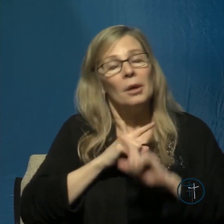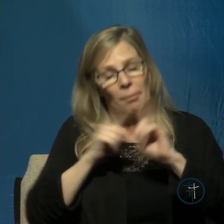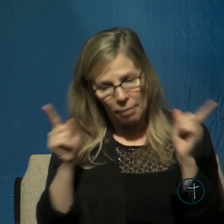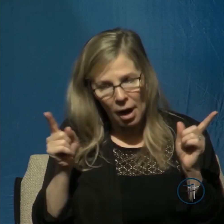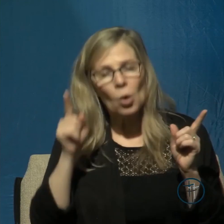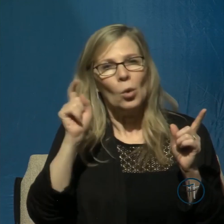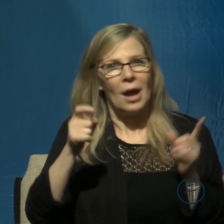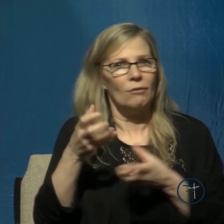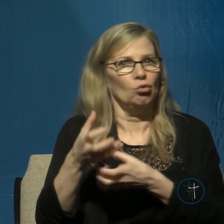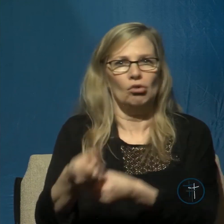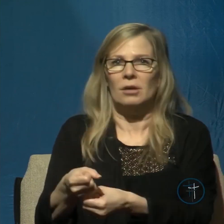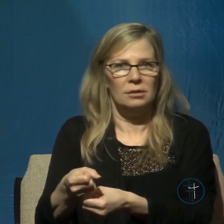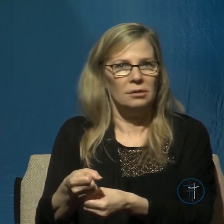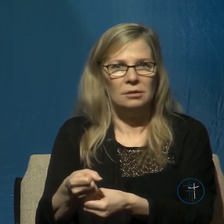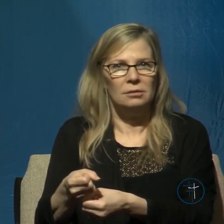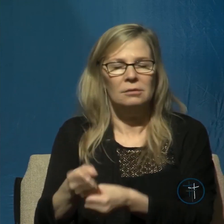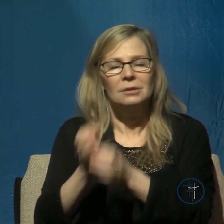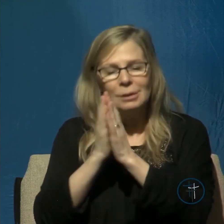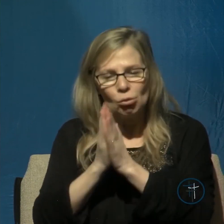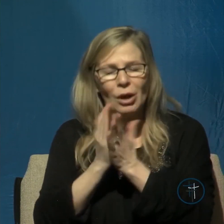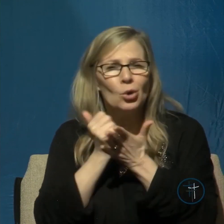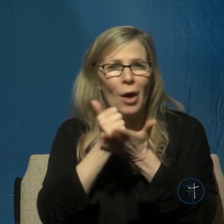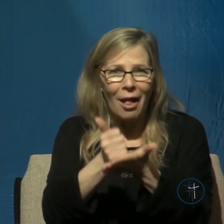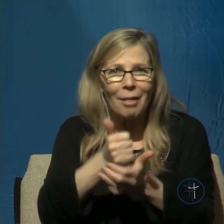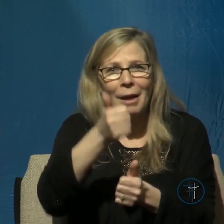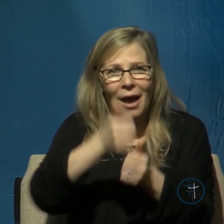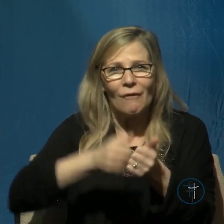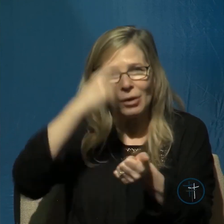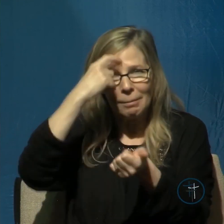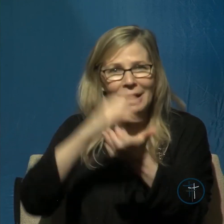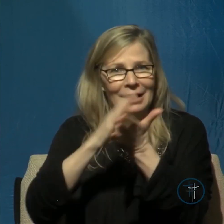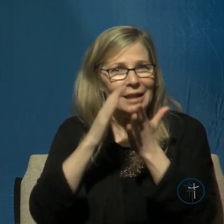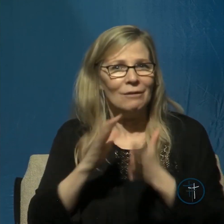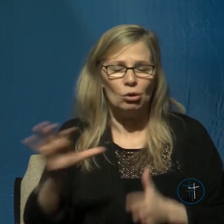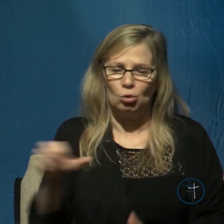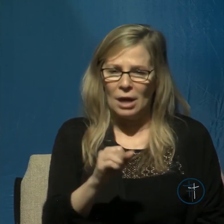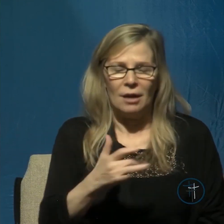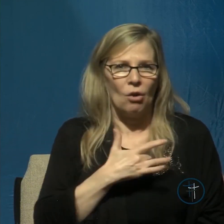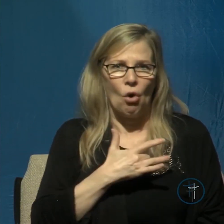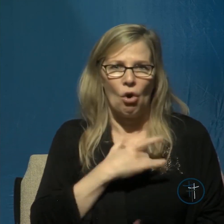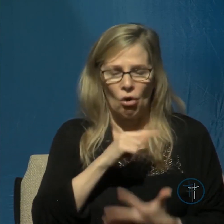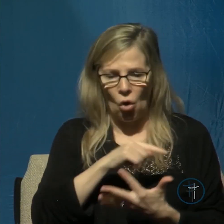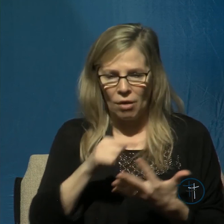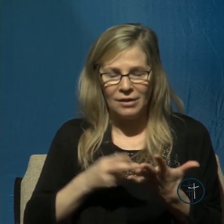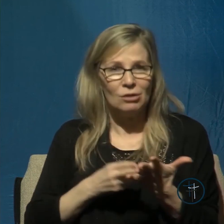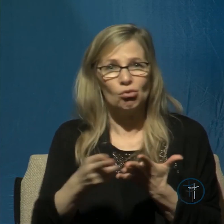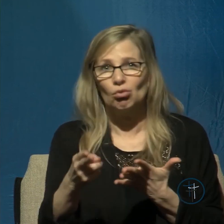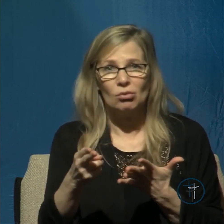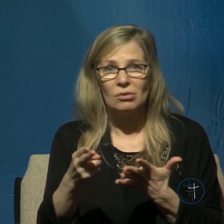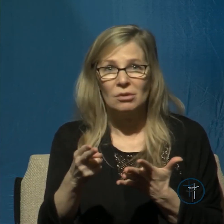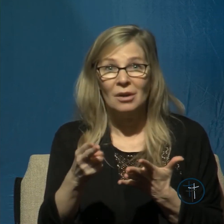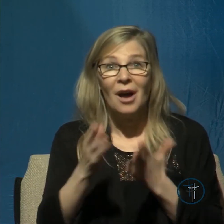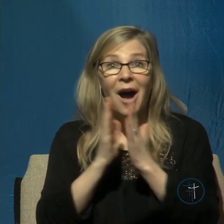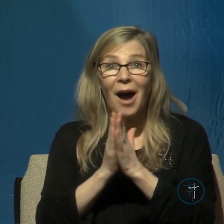to trust so I pray that you'll help every believer to take to heart these truths and to trust you and I pray for those who are watching